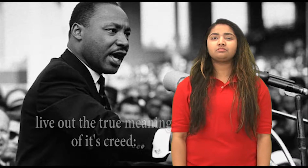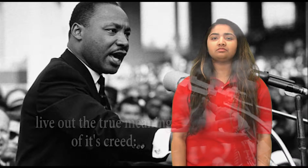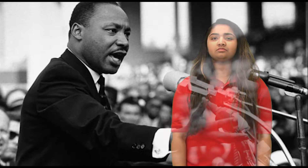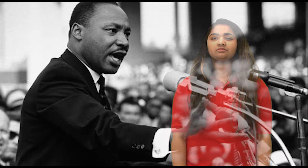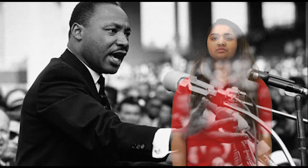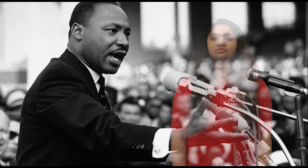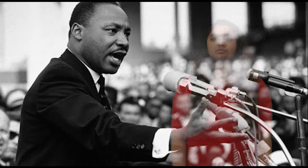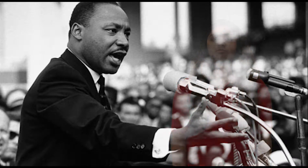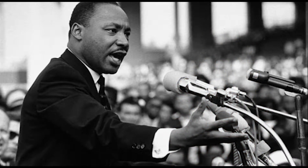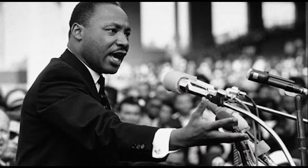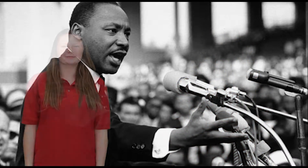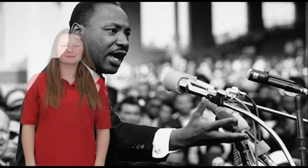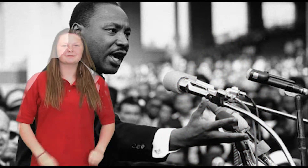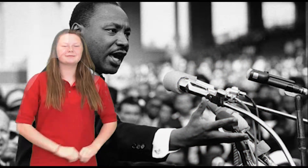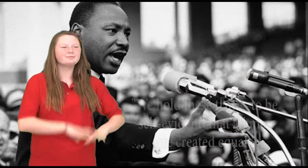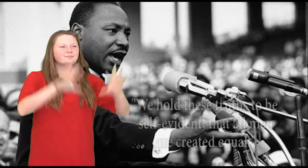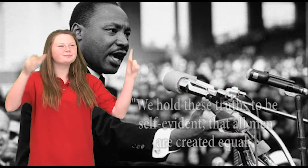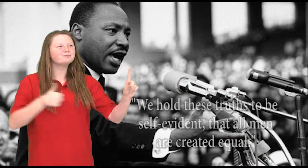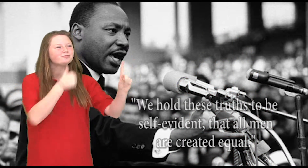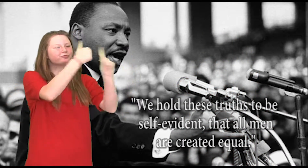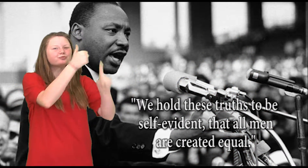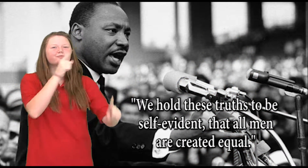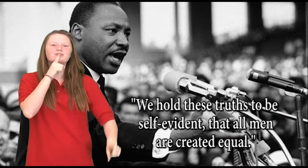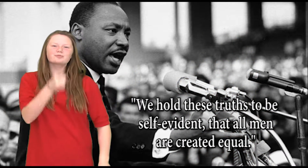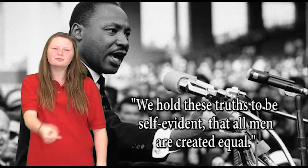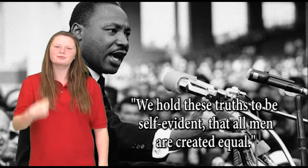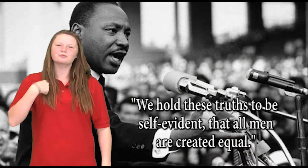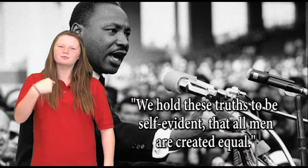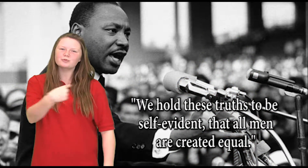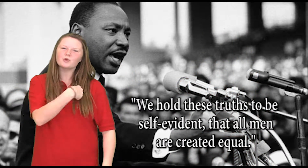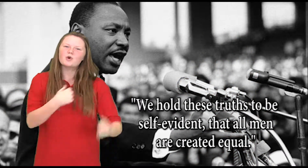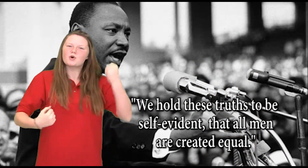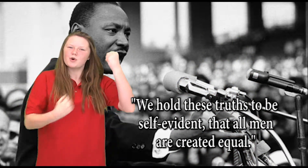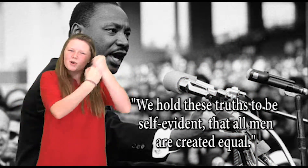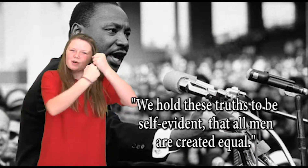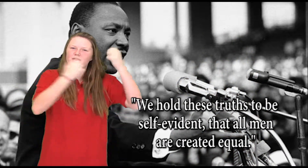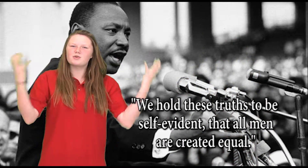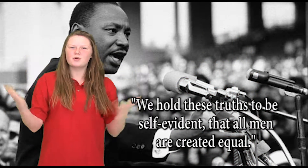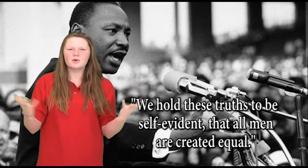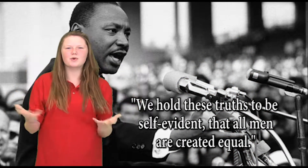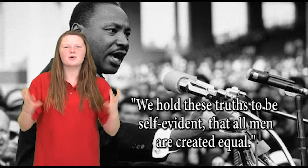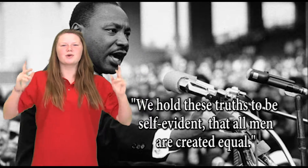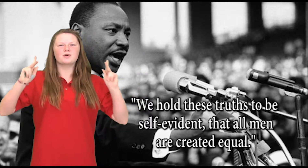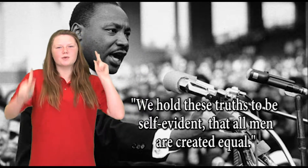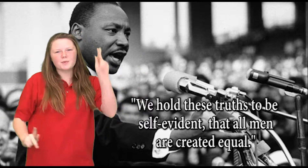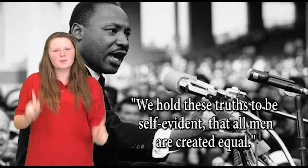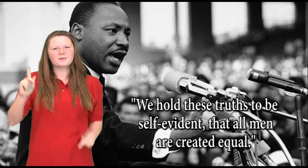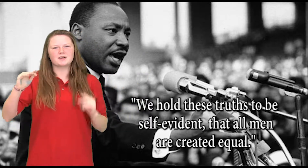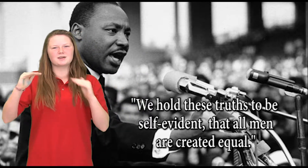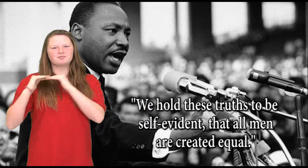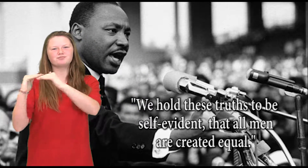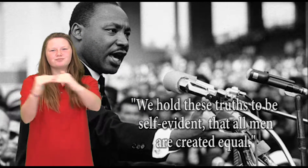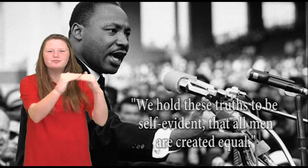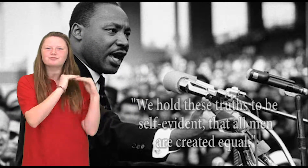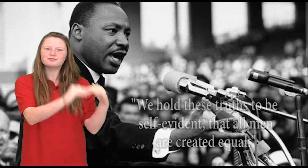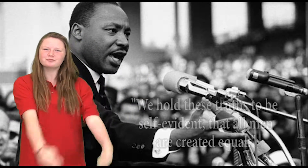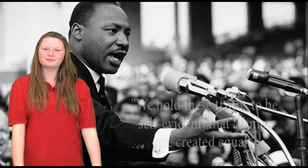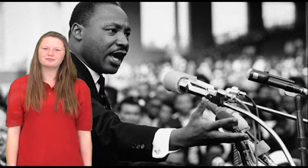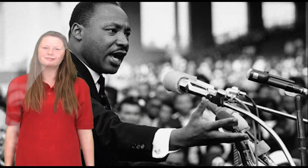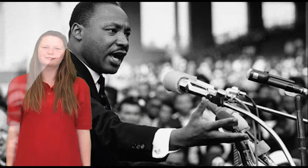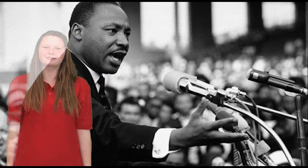creed. We hold these truths to be self-evident that all men are created equal.